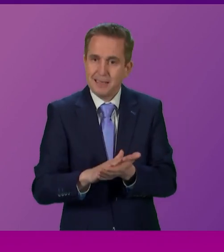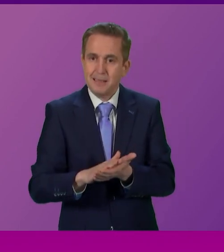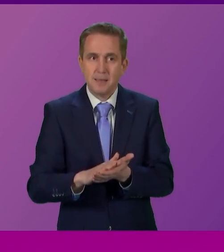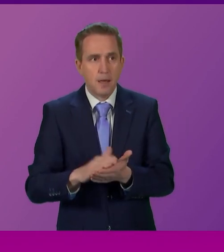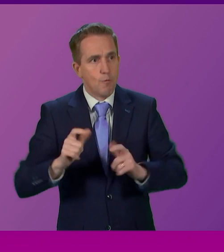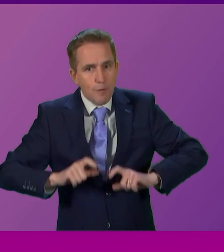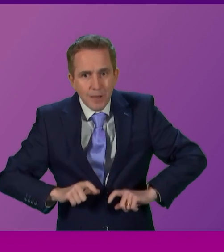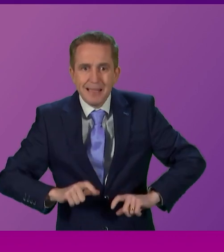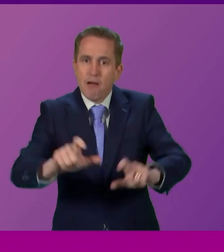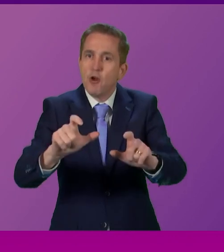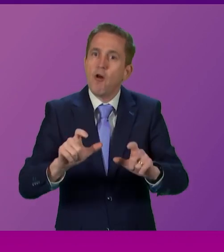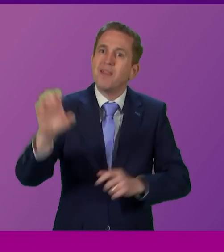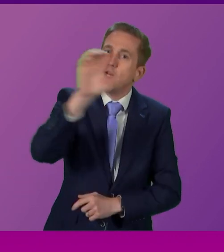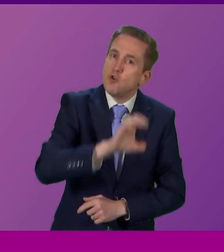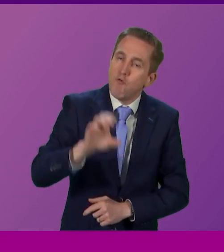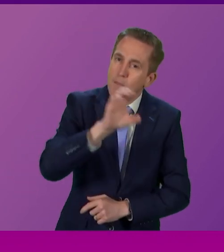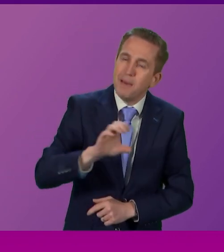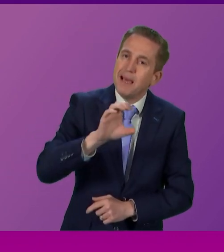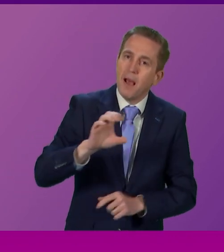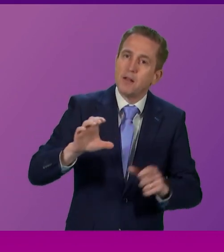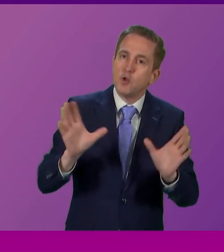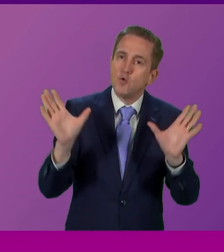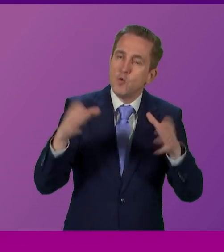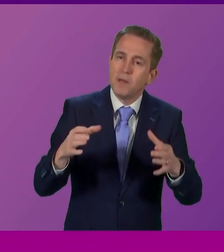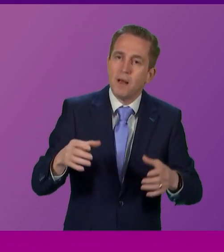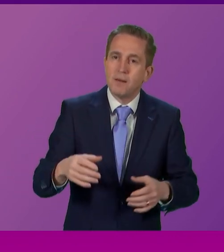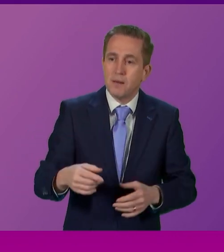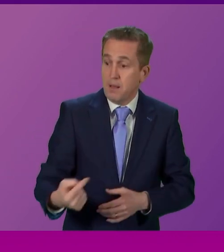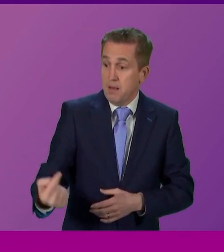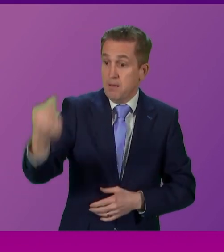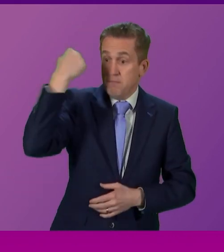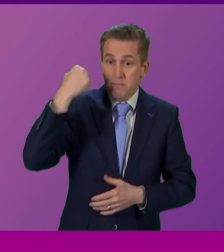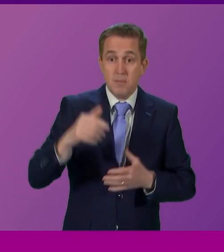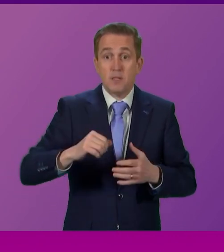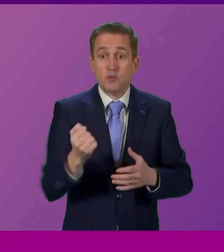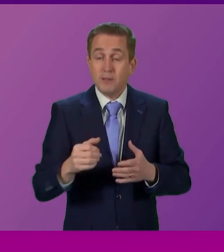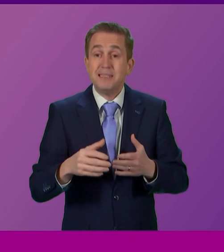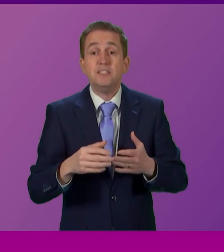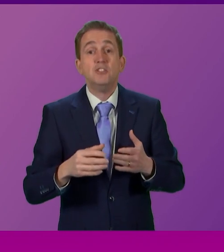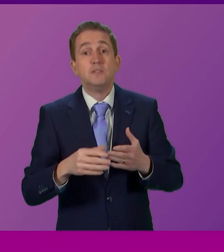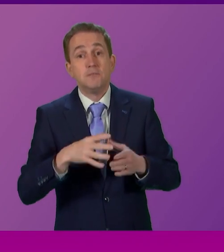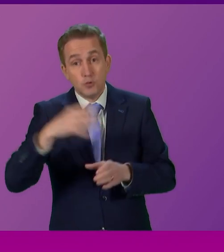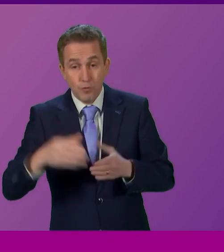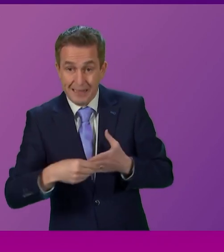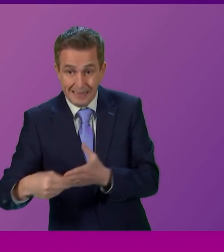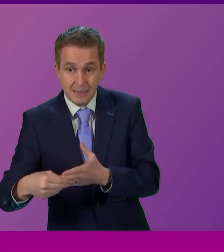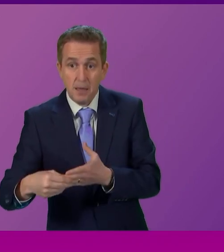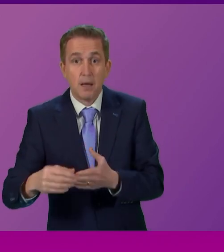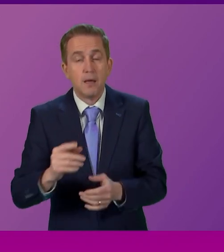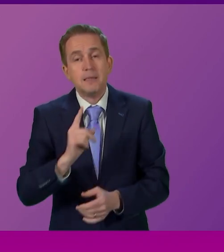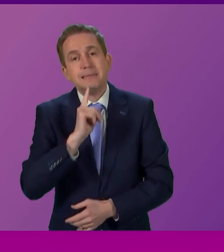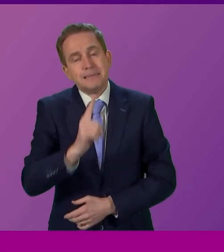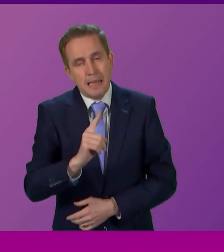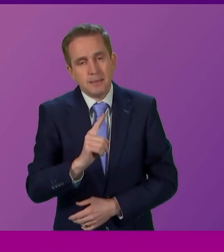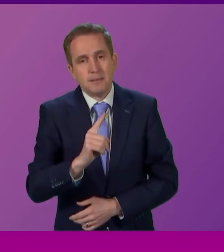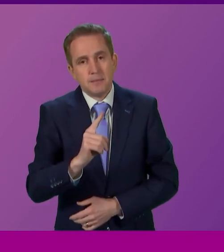the European Union. Just before the referendum, the then leader of the Scottish Conservative said in the STV referendum debate, and